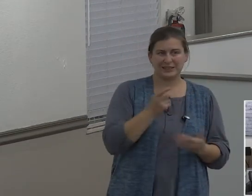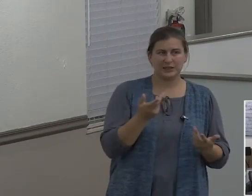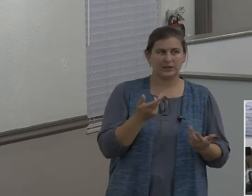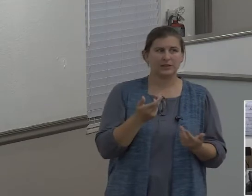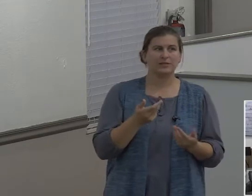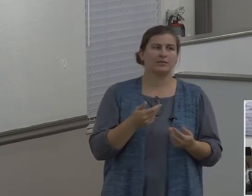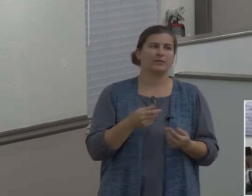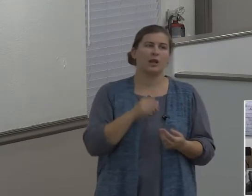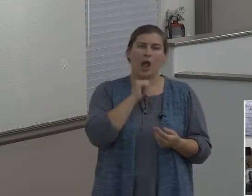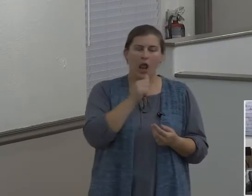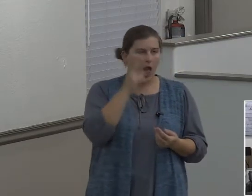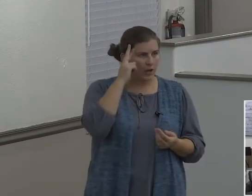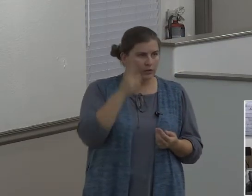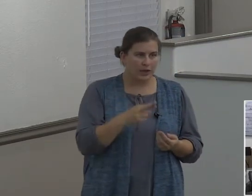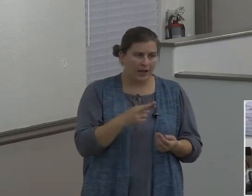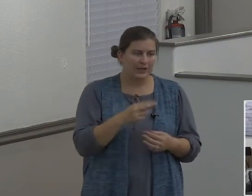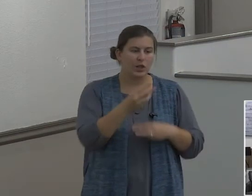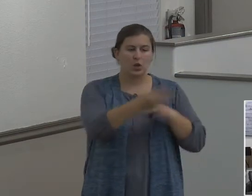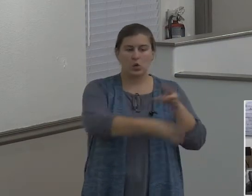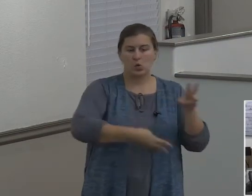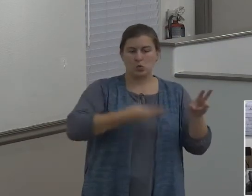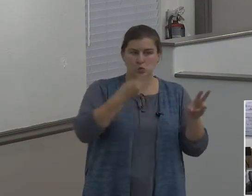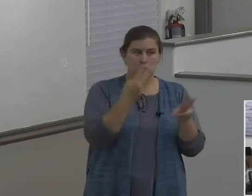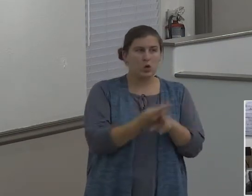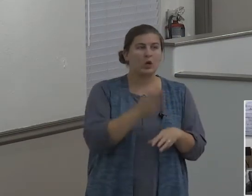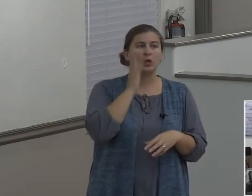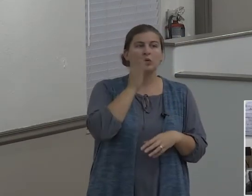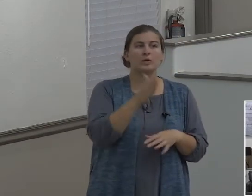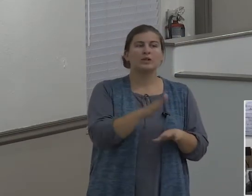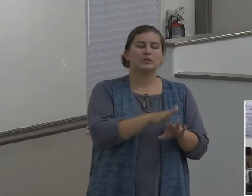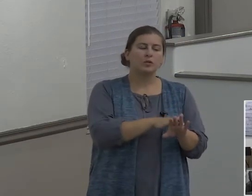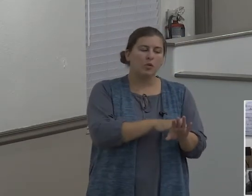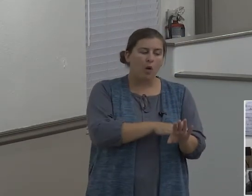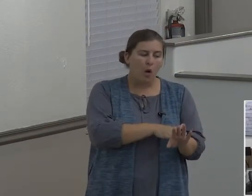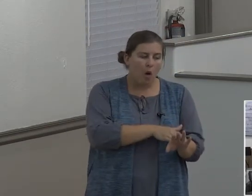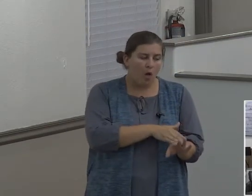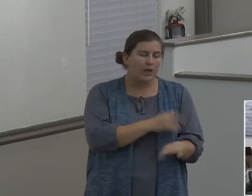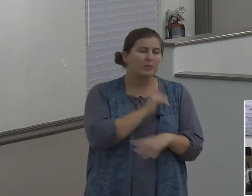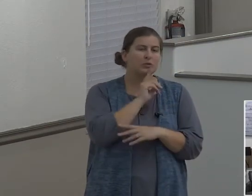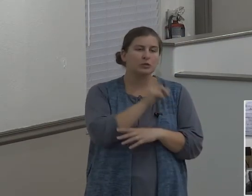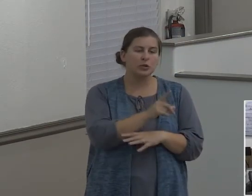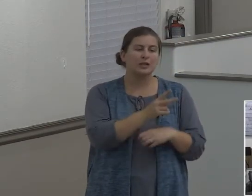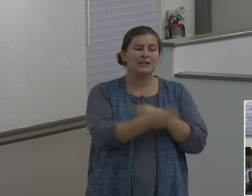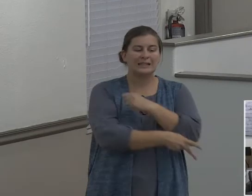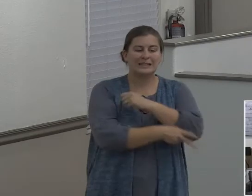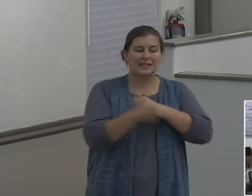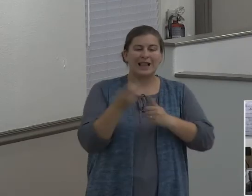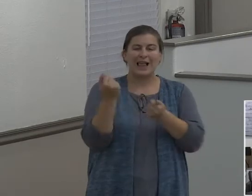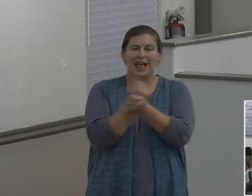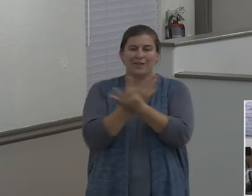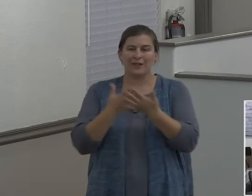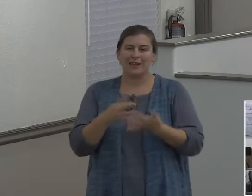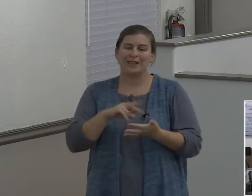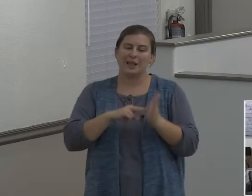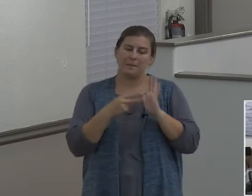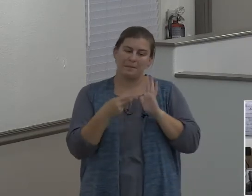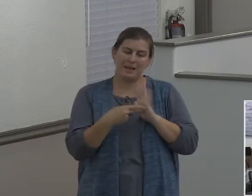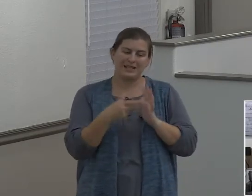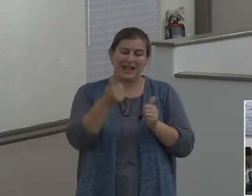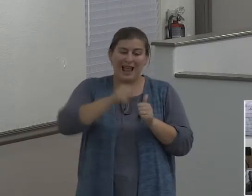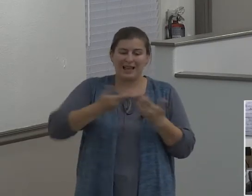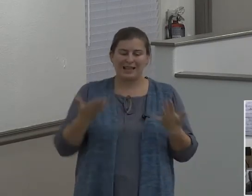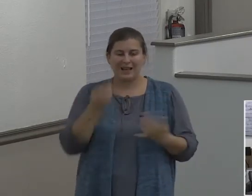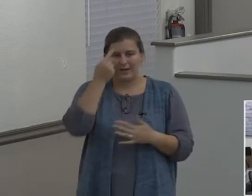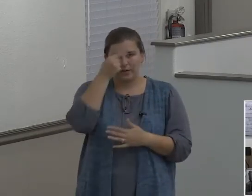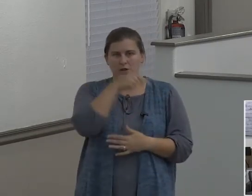will very slowly but surely rob them of everything meaningful. That's what it will do.